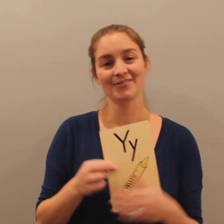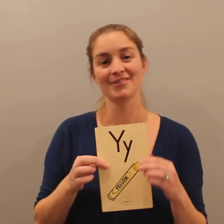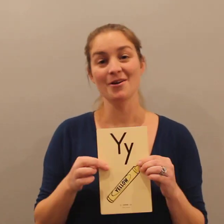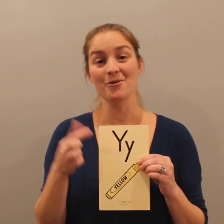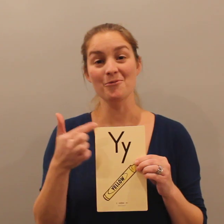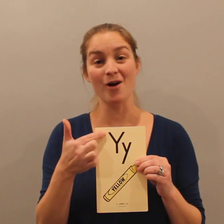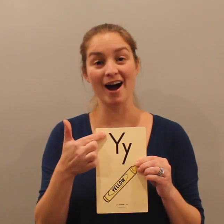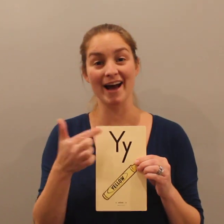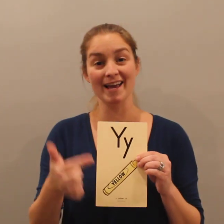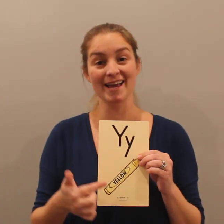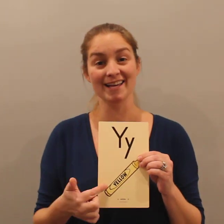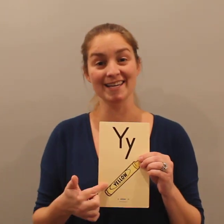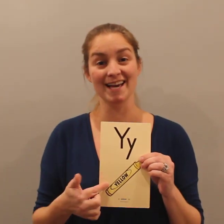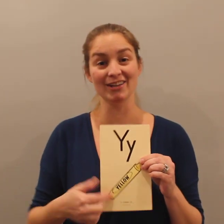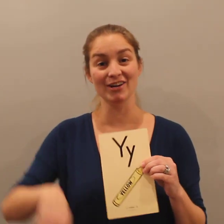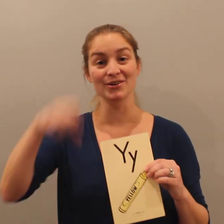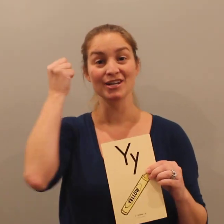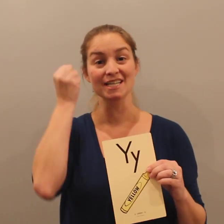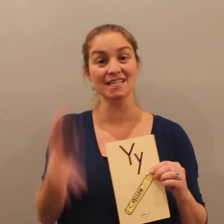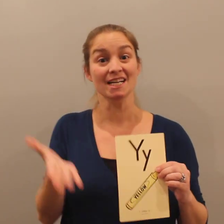Y, yellow, y.